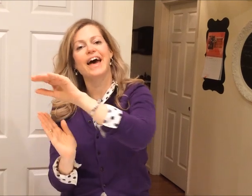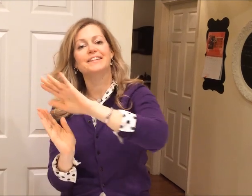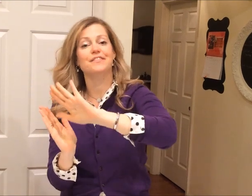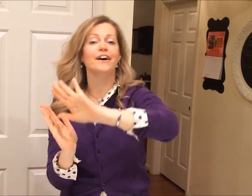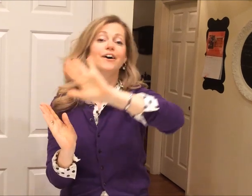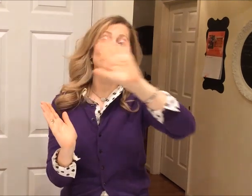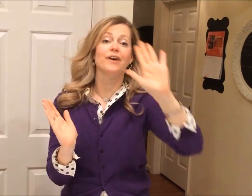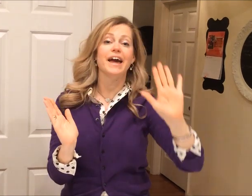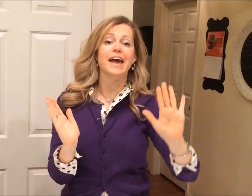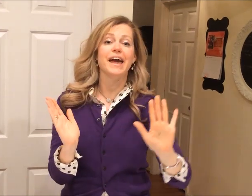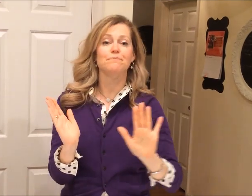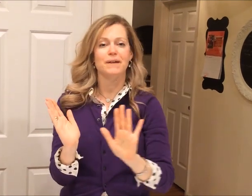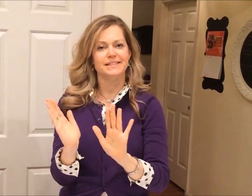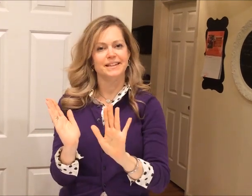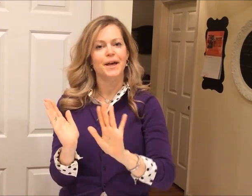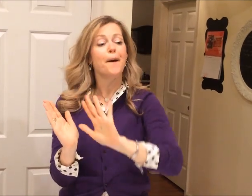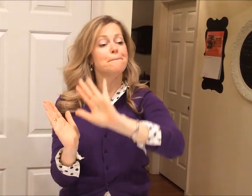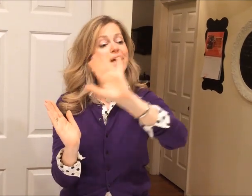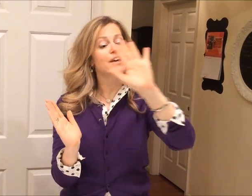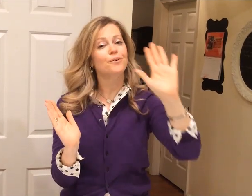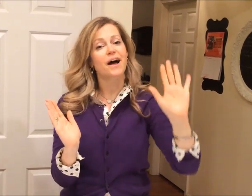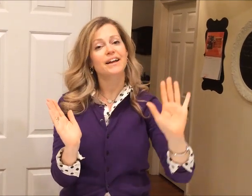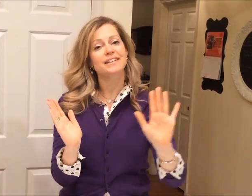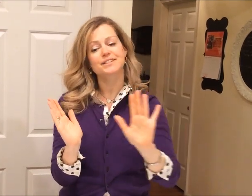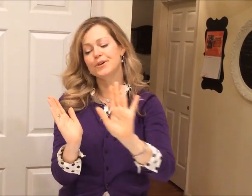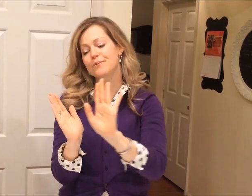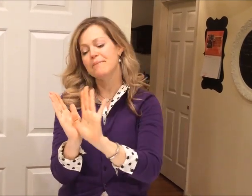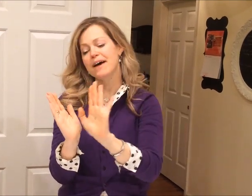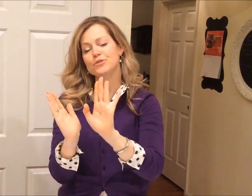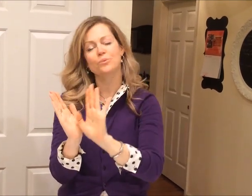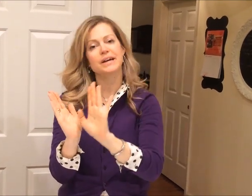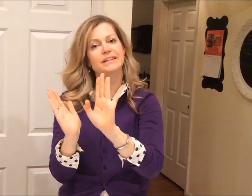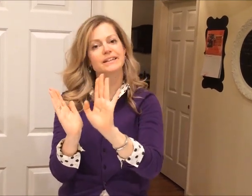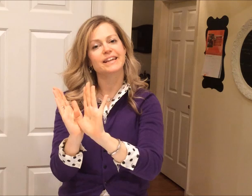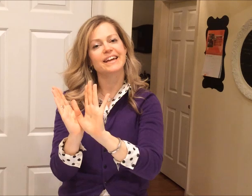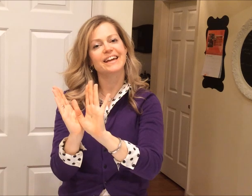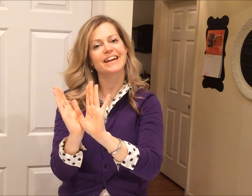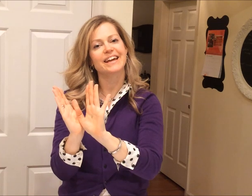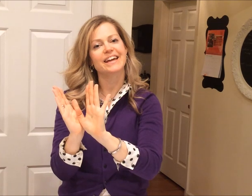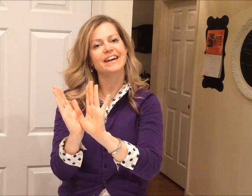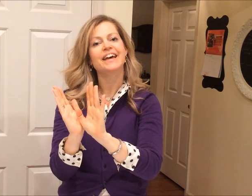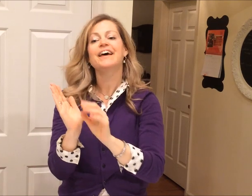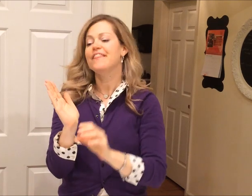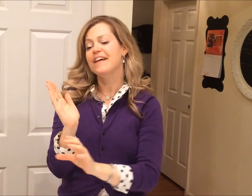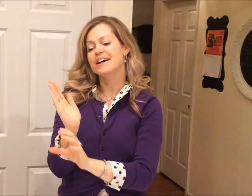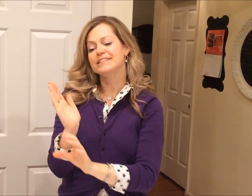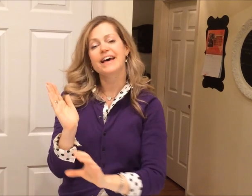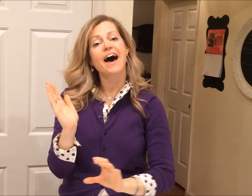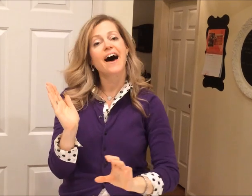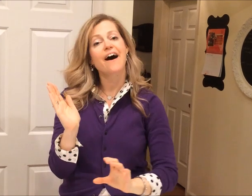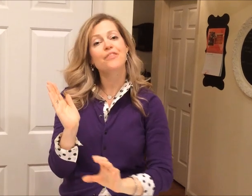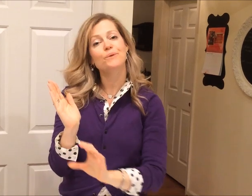and the Great Basin, Middle Rockies to Mount Whitney. The Southwest